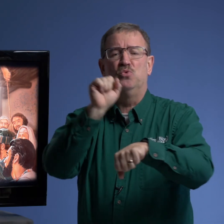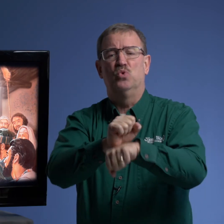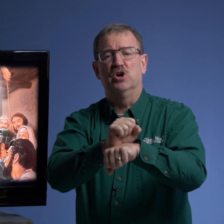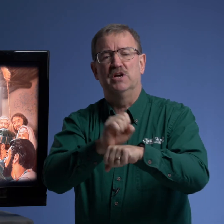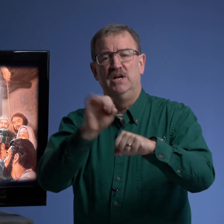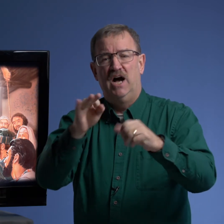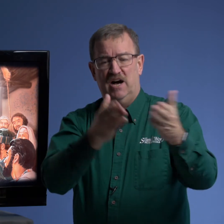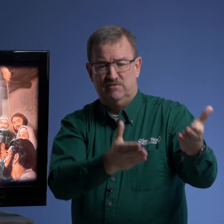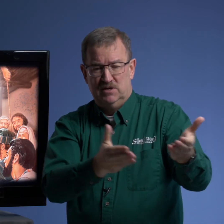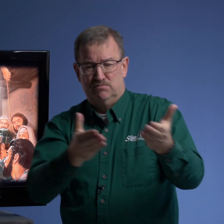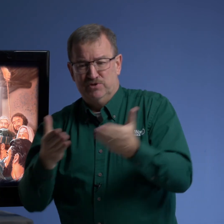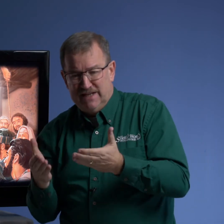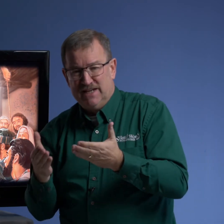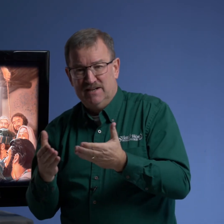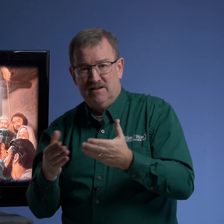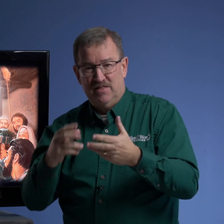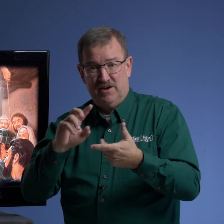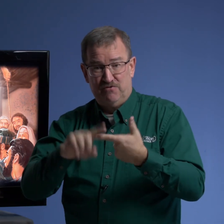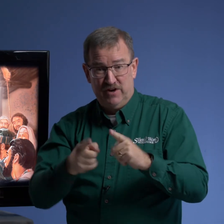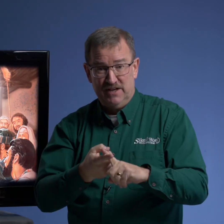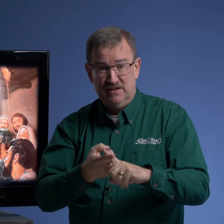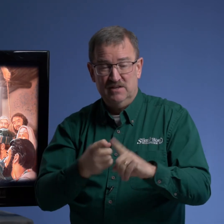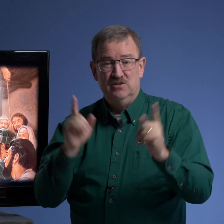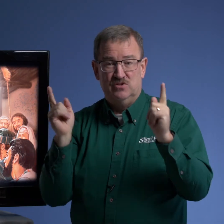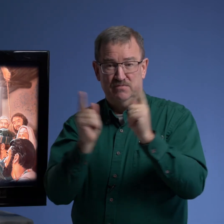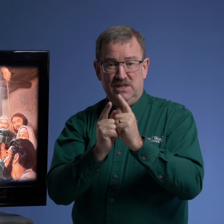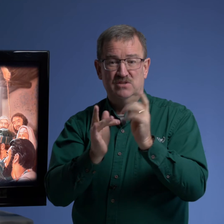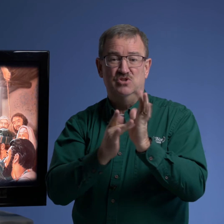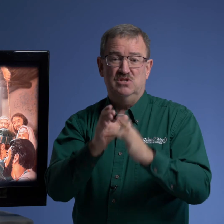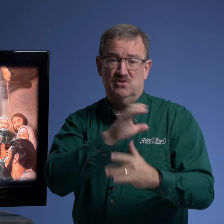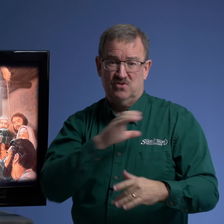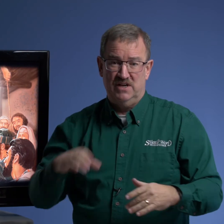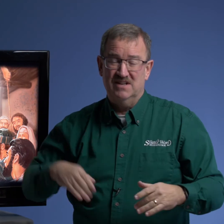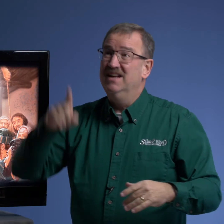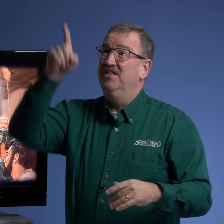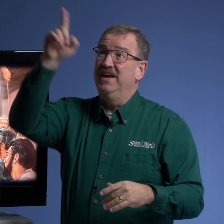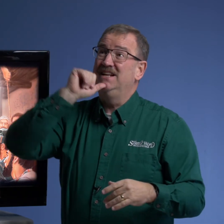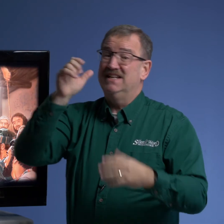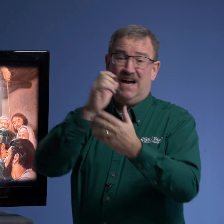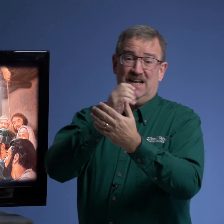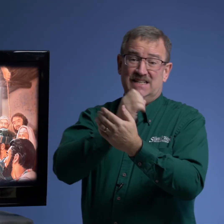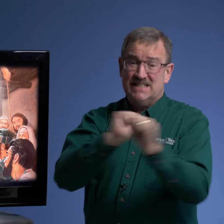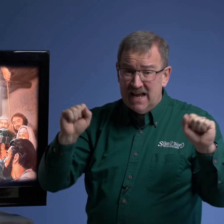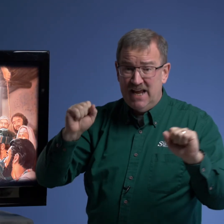work of bringing their friend to meet jesus christ they did not save